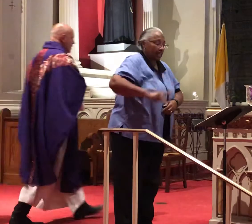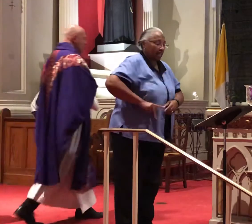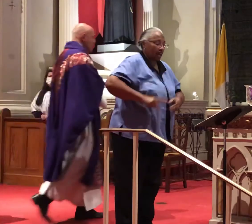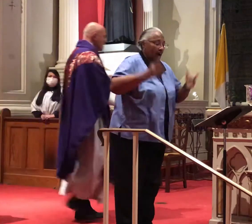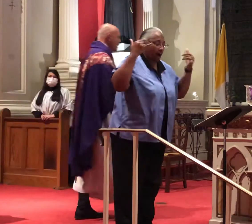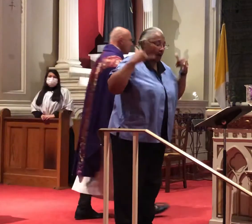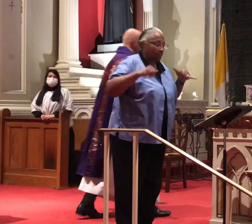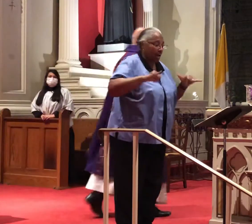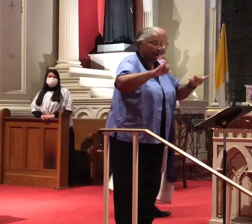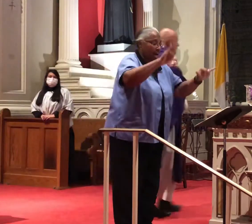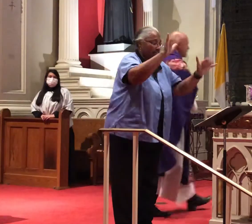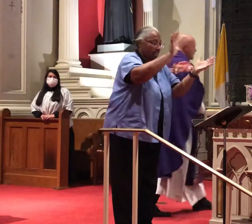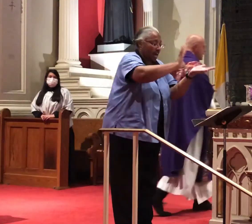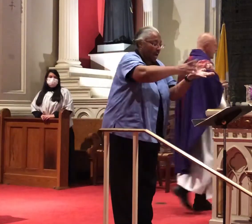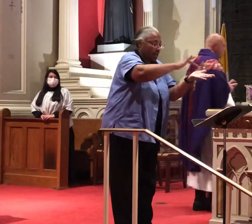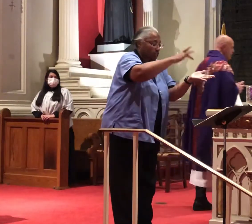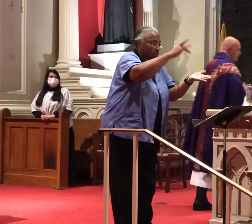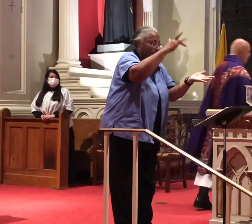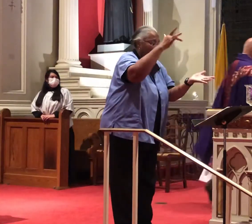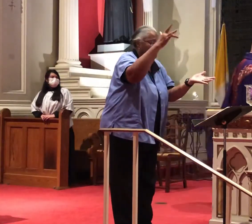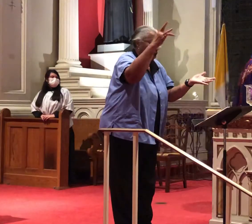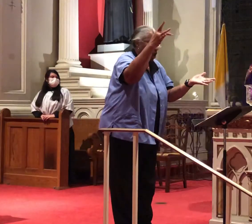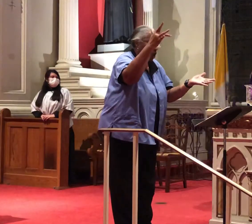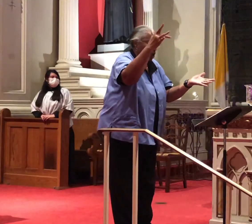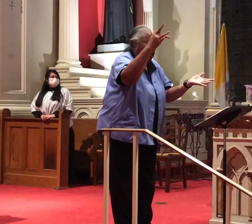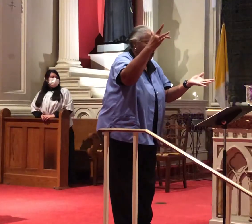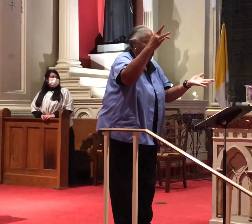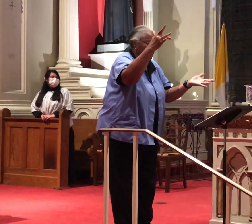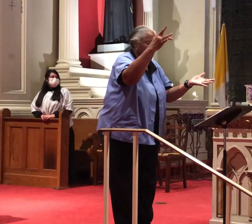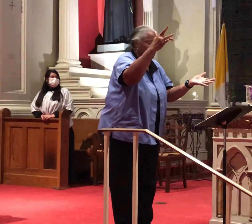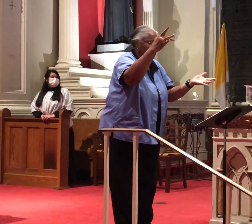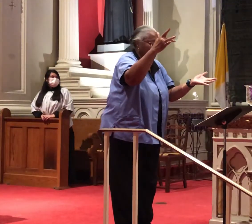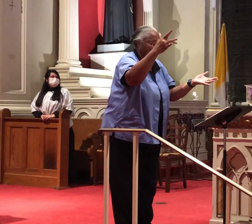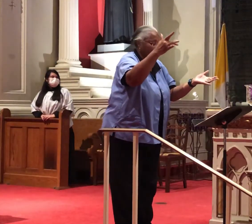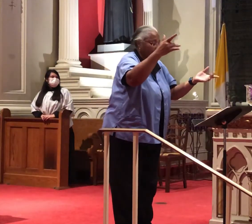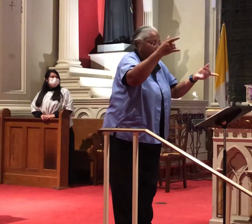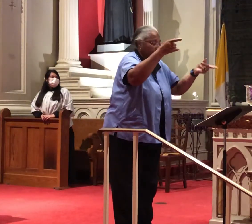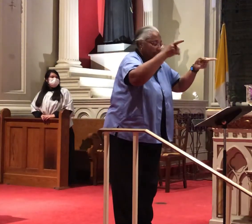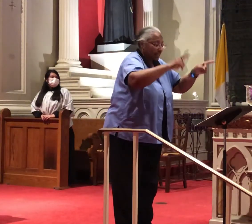in the land that's glory.